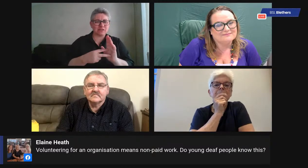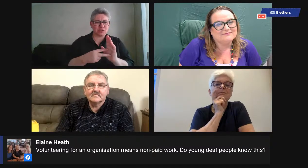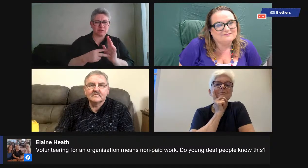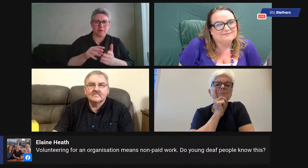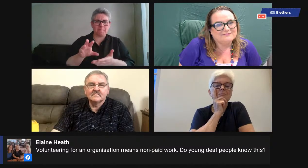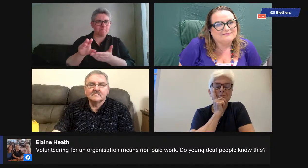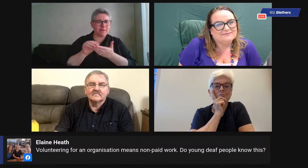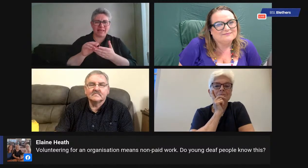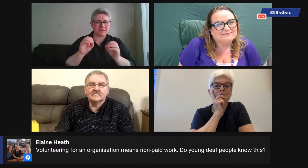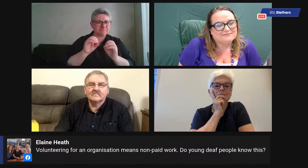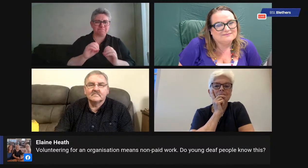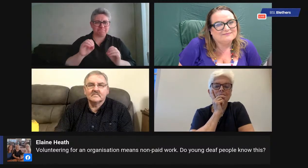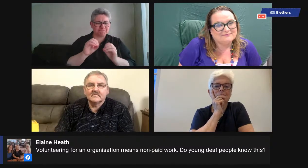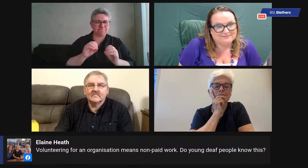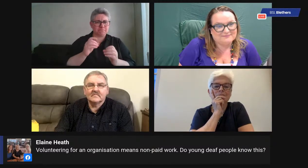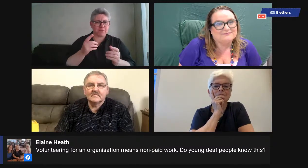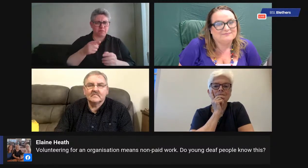Do young deaf people know this?